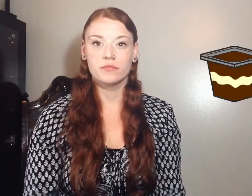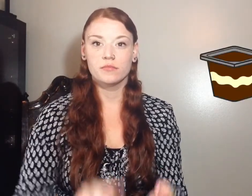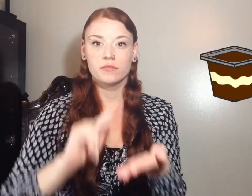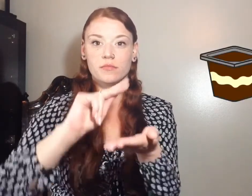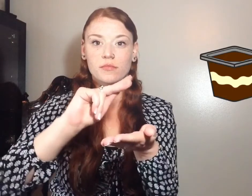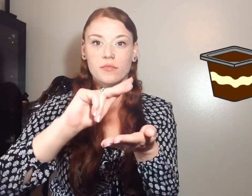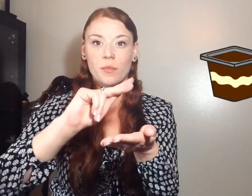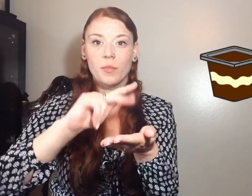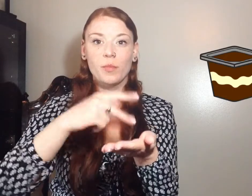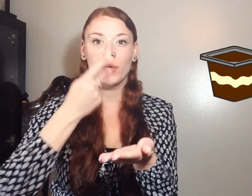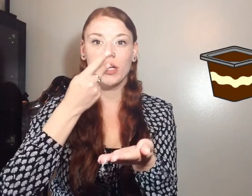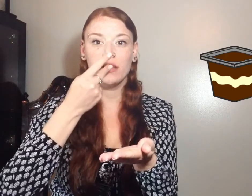Pudding.